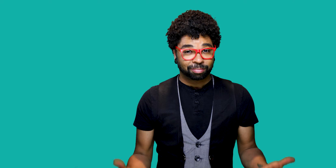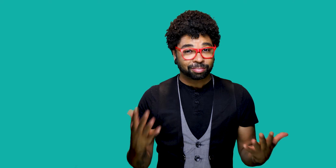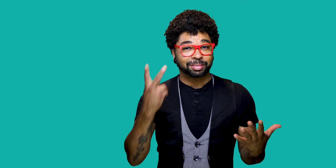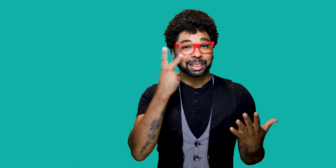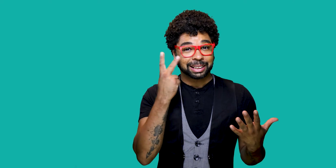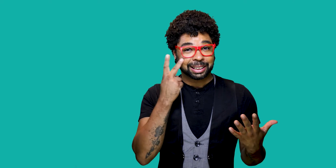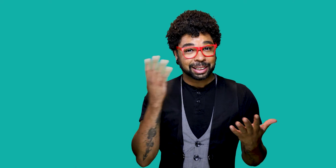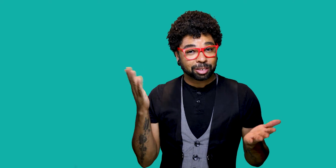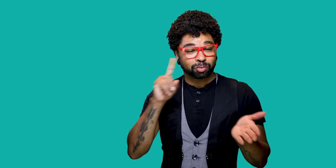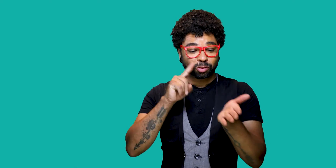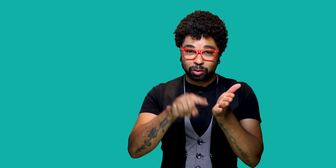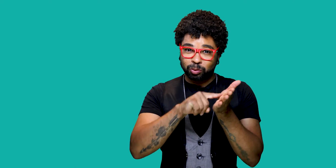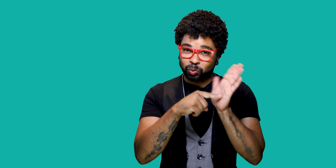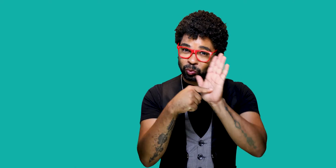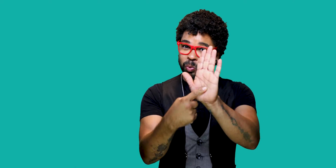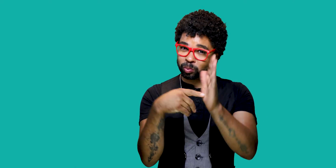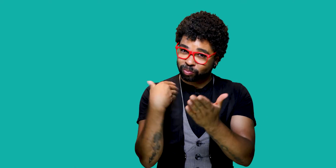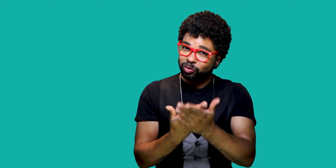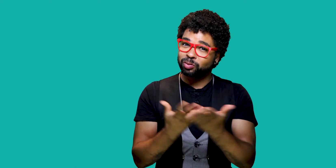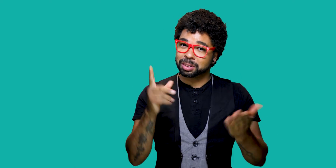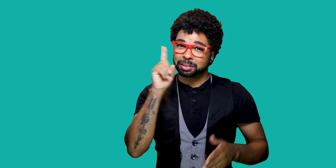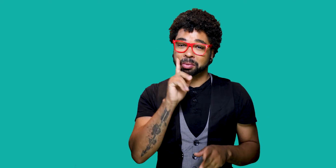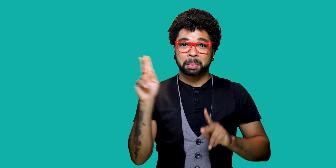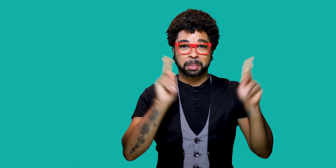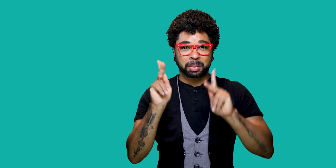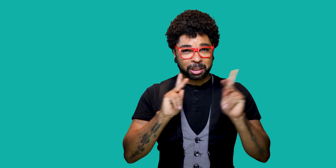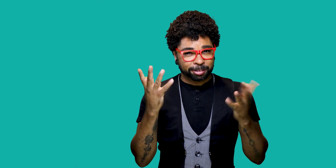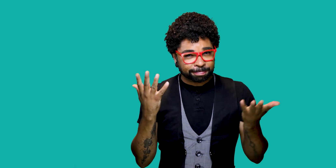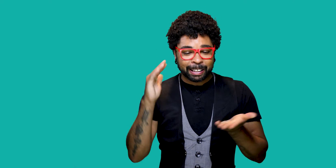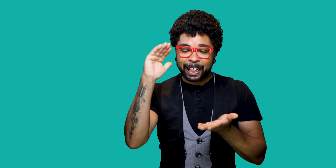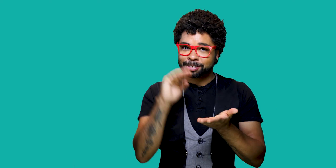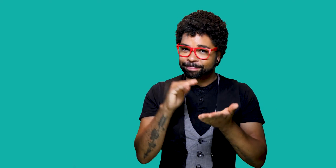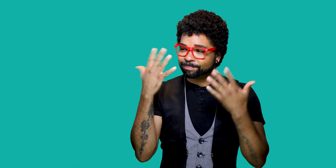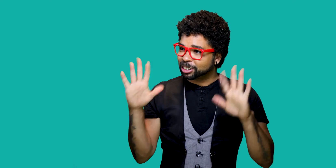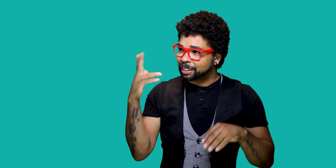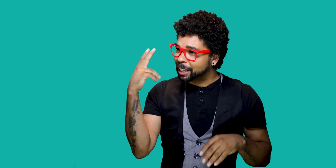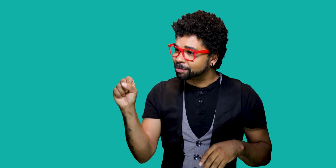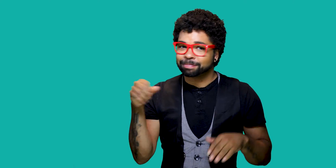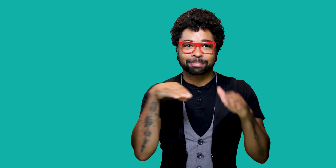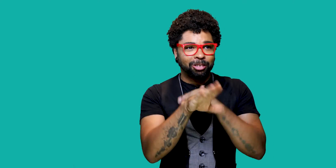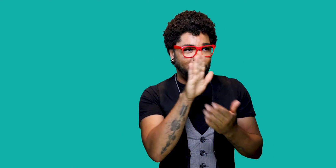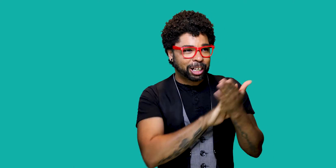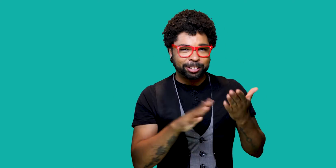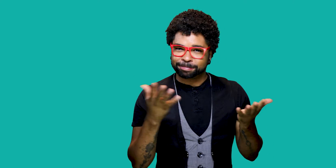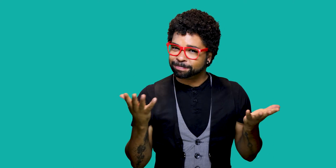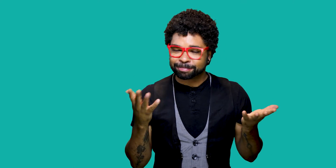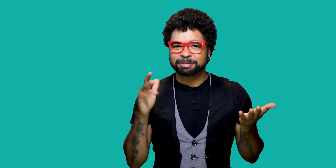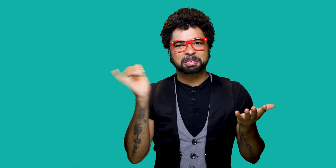As we can see, the data shows fewer Deaf people completing high school and enrolling in college. With the numbers being